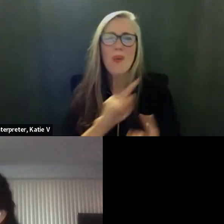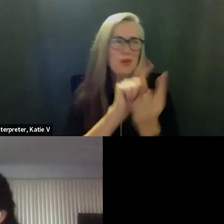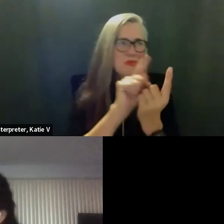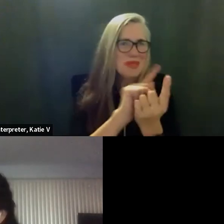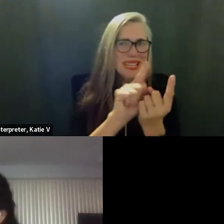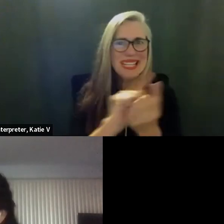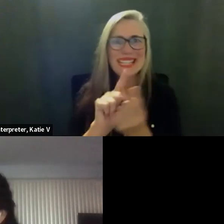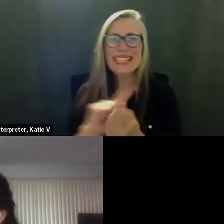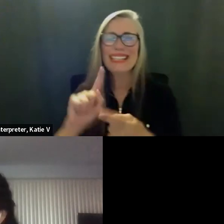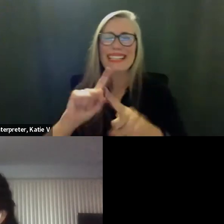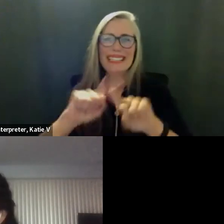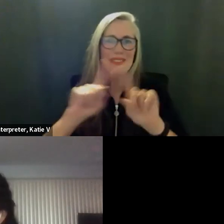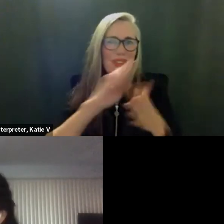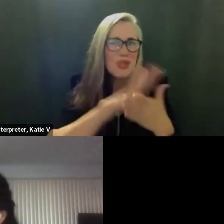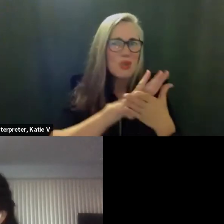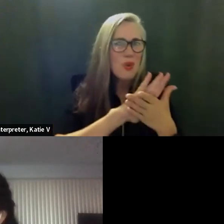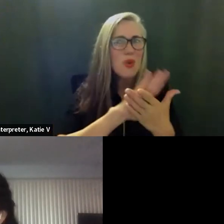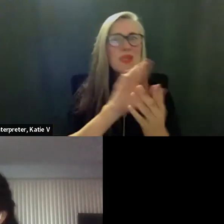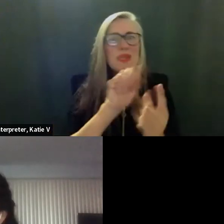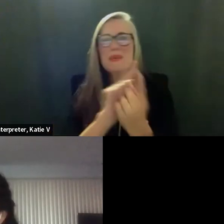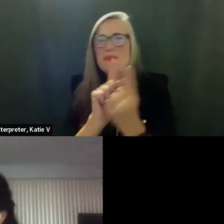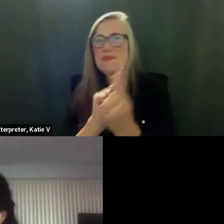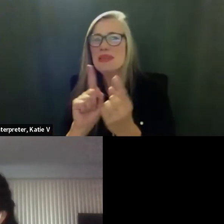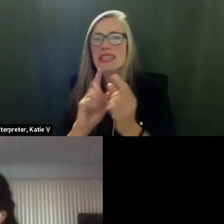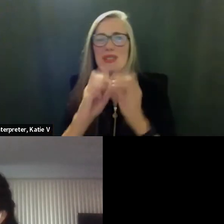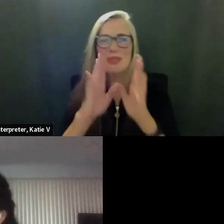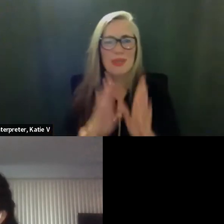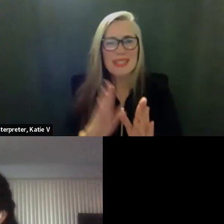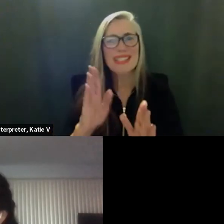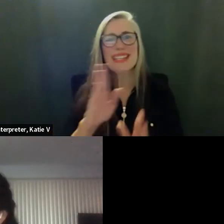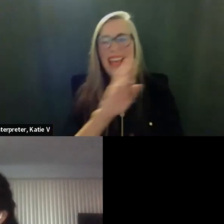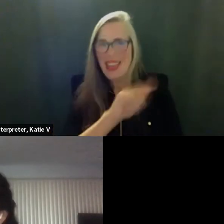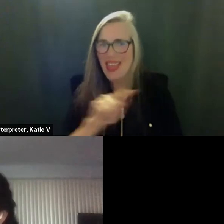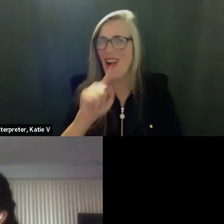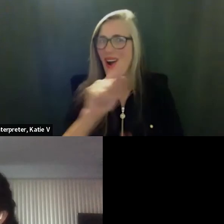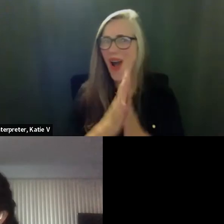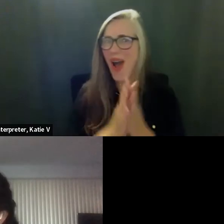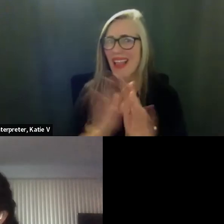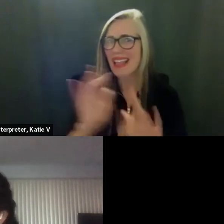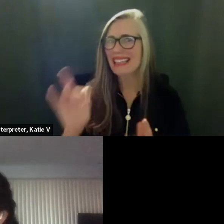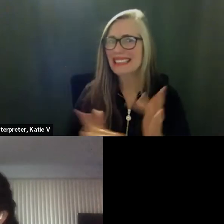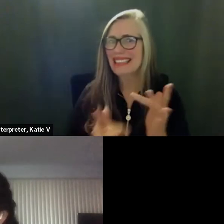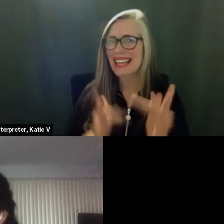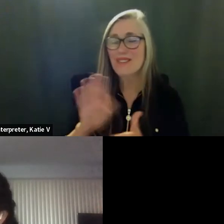and see how excited everybody is for this school year because i know i am so